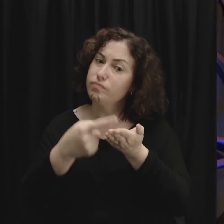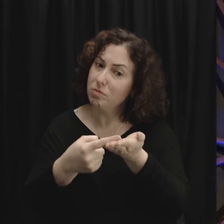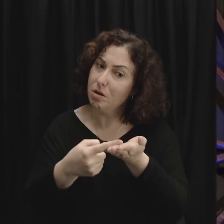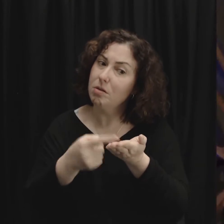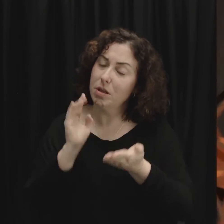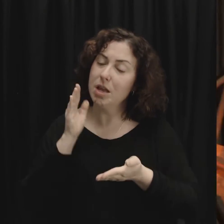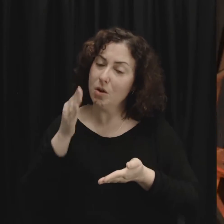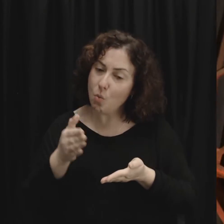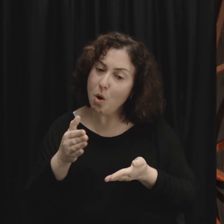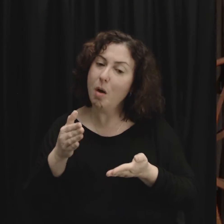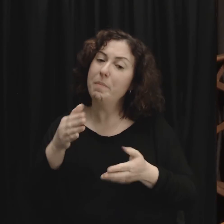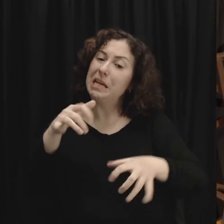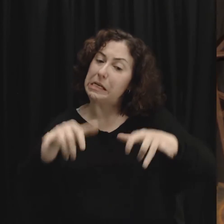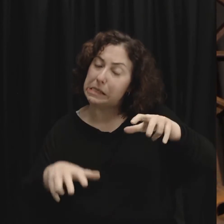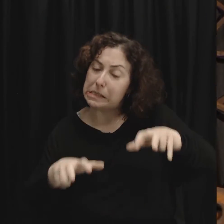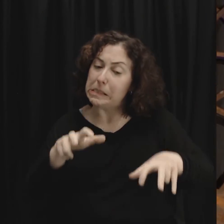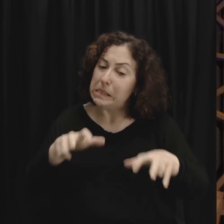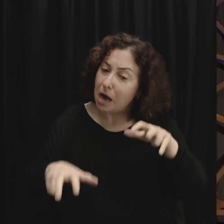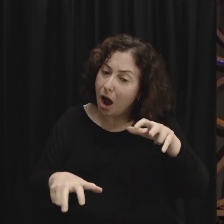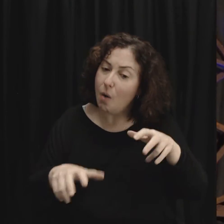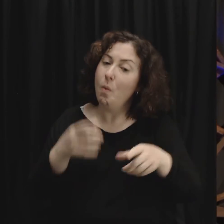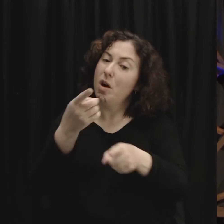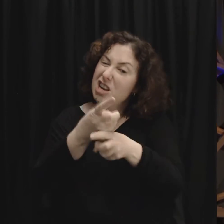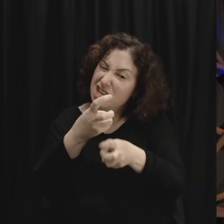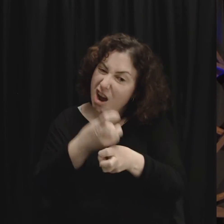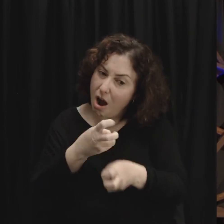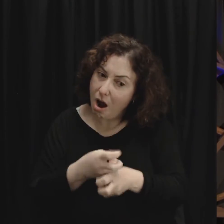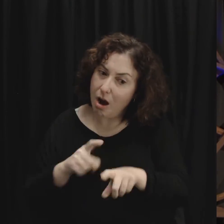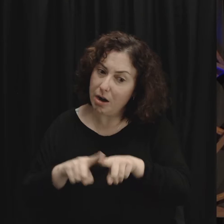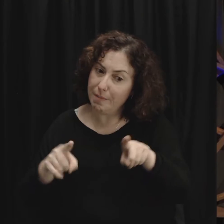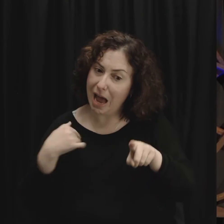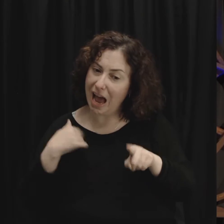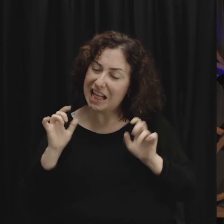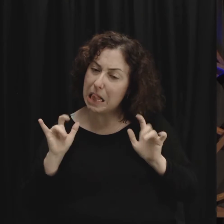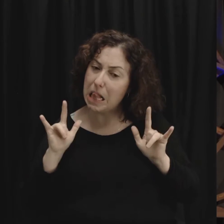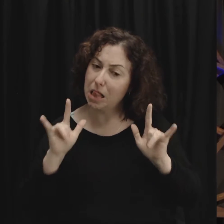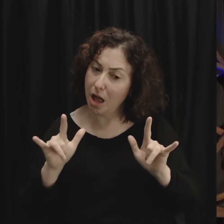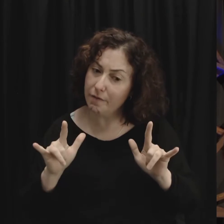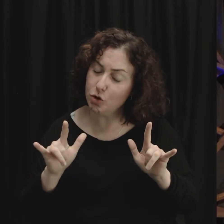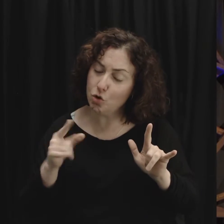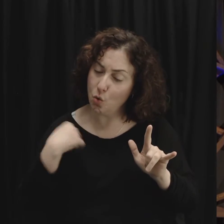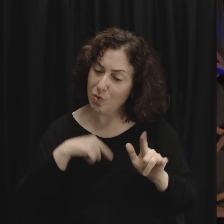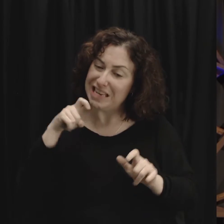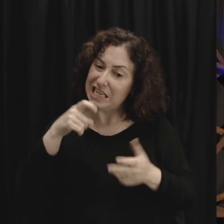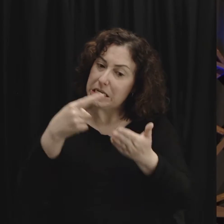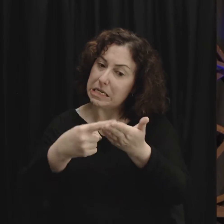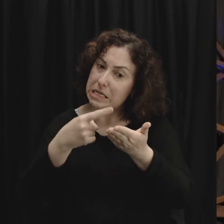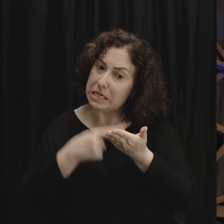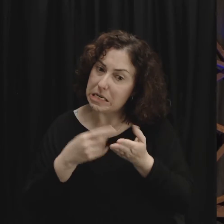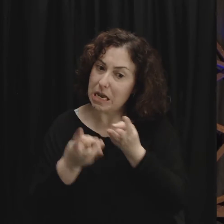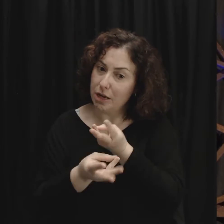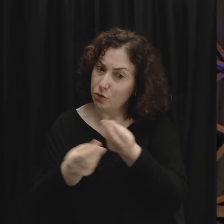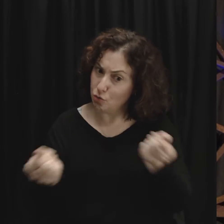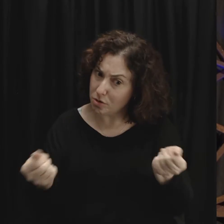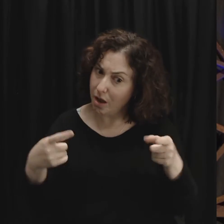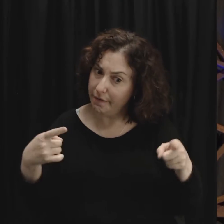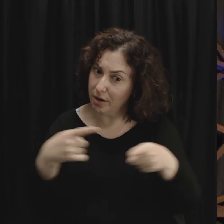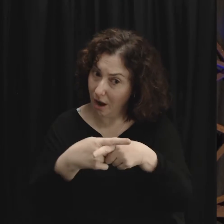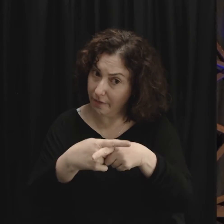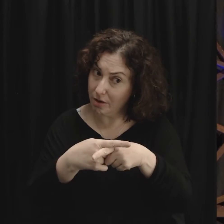awkward this is going to be painful but I love you enough to deal with this head on that's what Jesus did for us avoiding